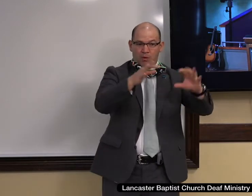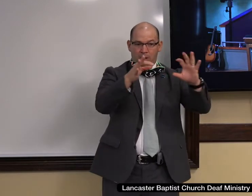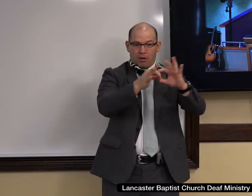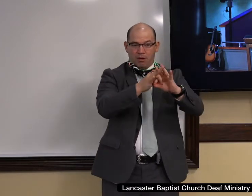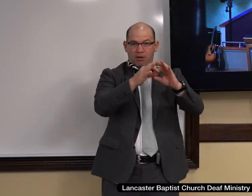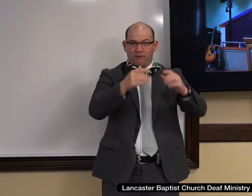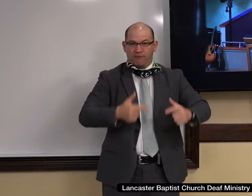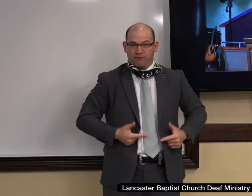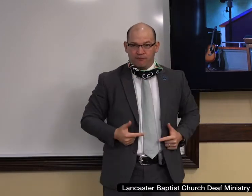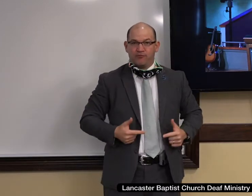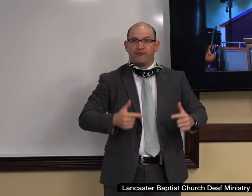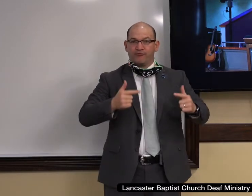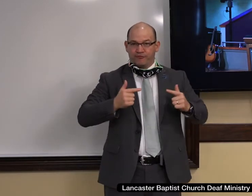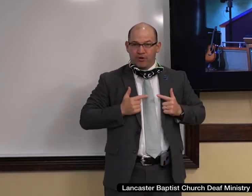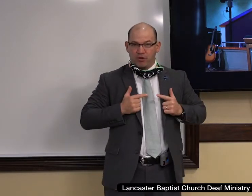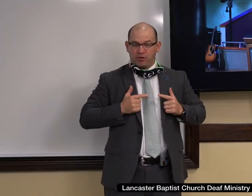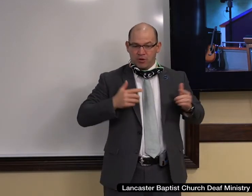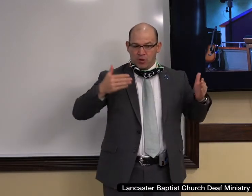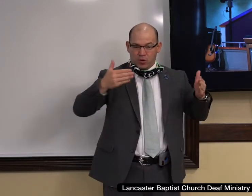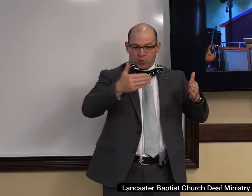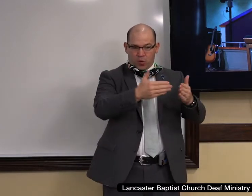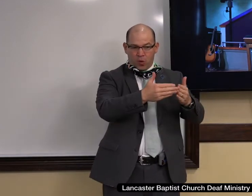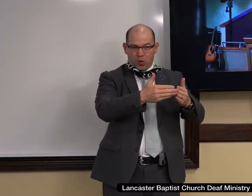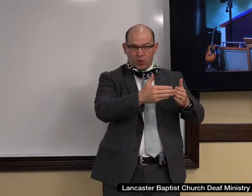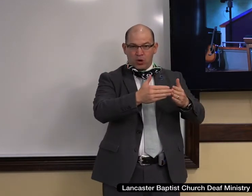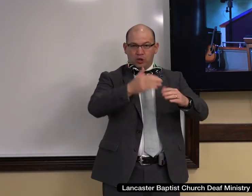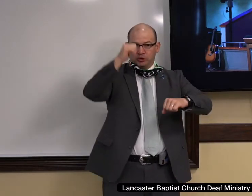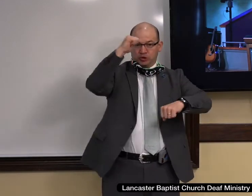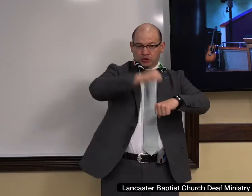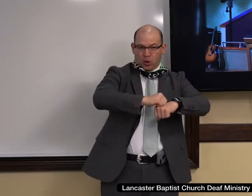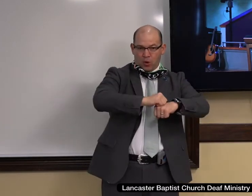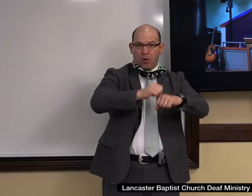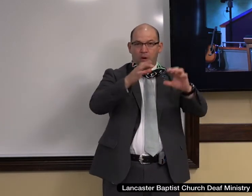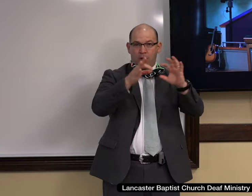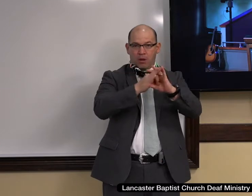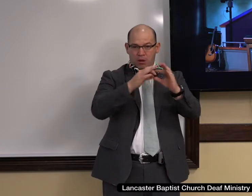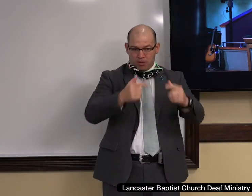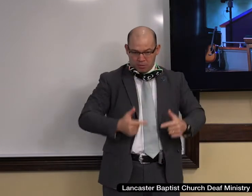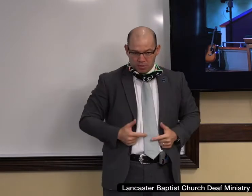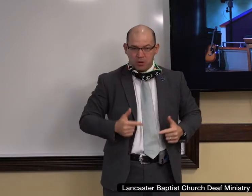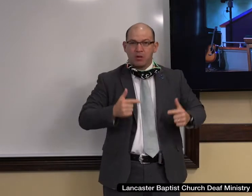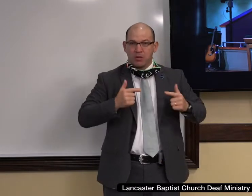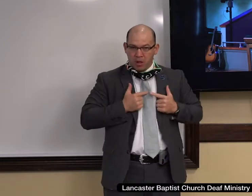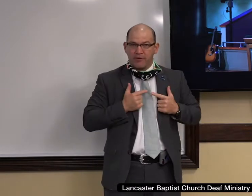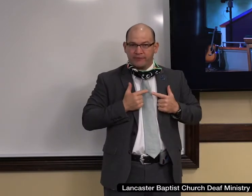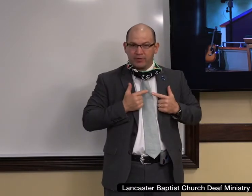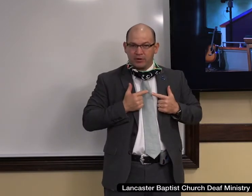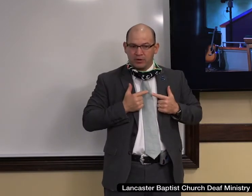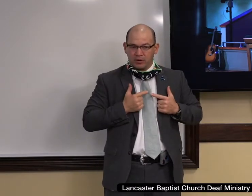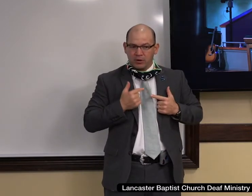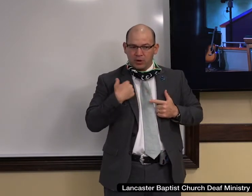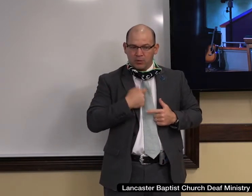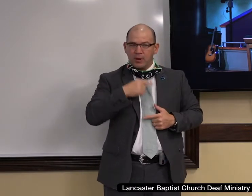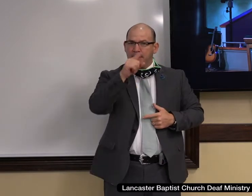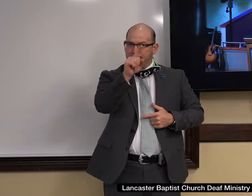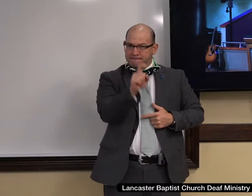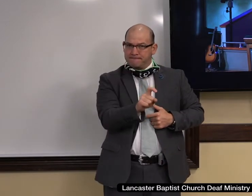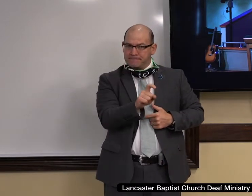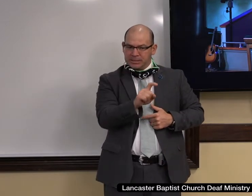Lord willing the fact that the cornerstone must be set in place if our life is going to be